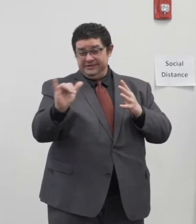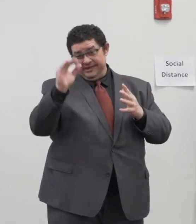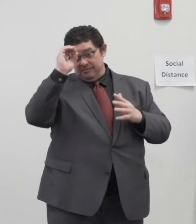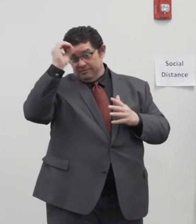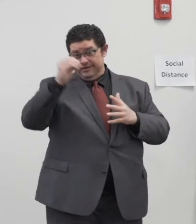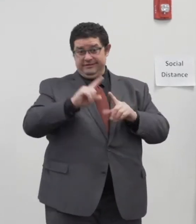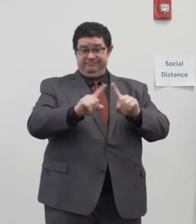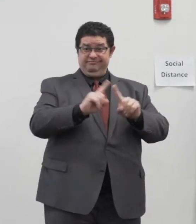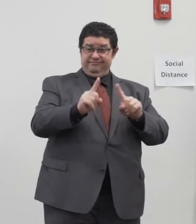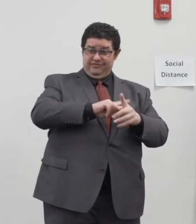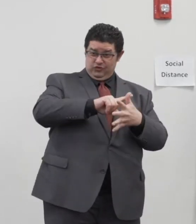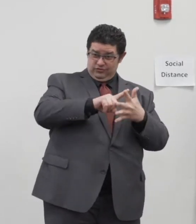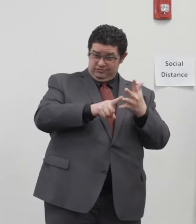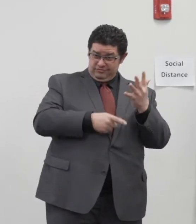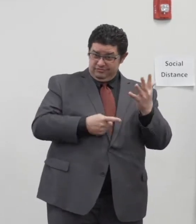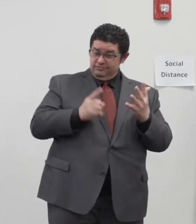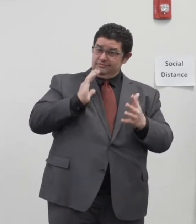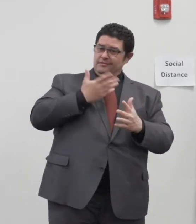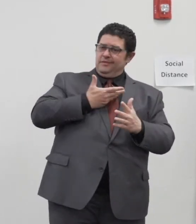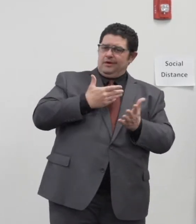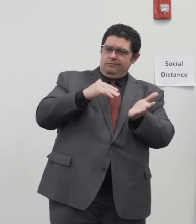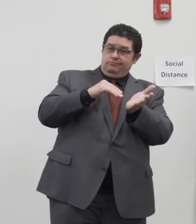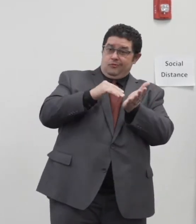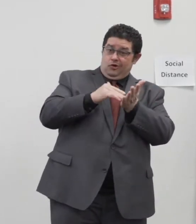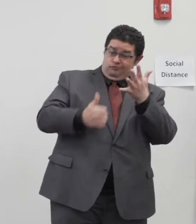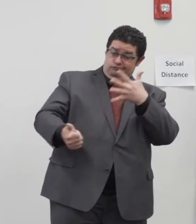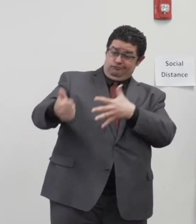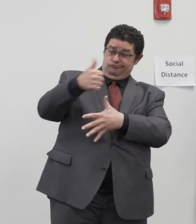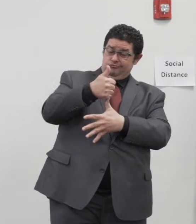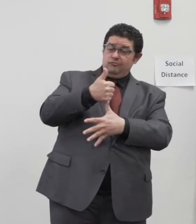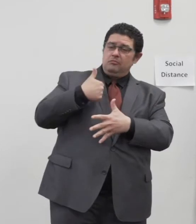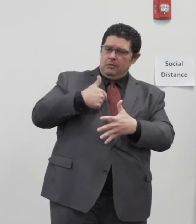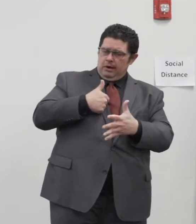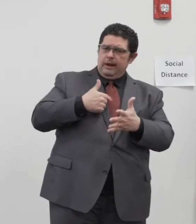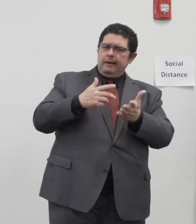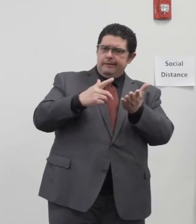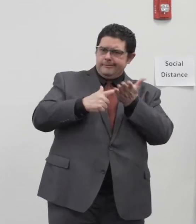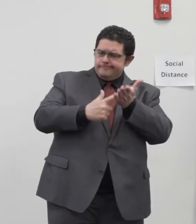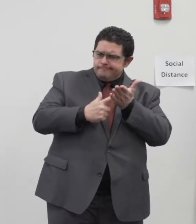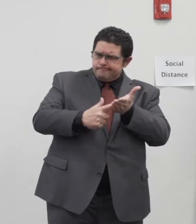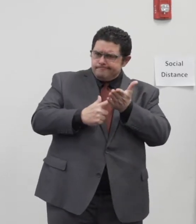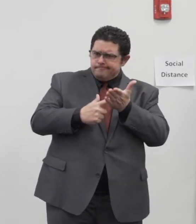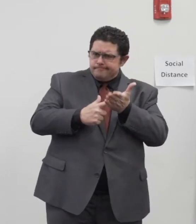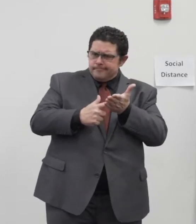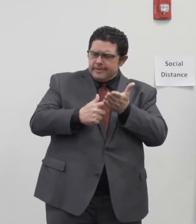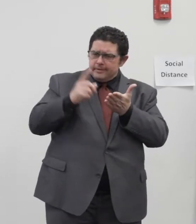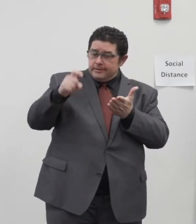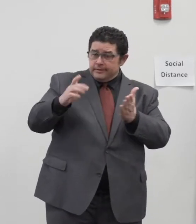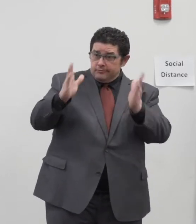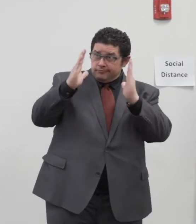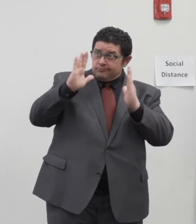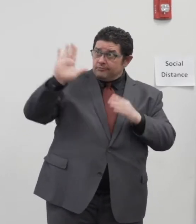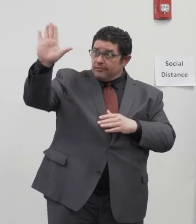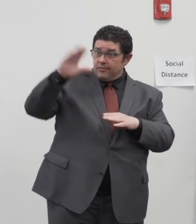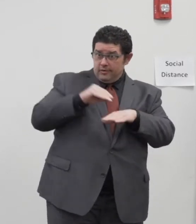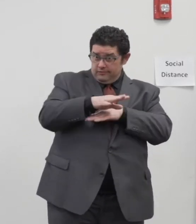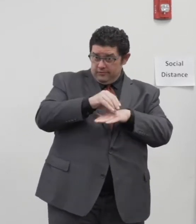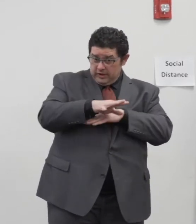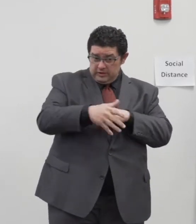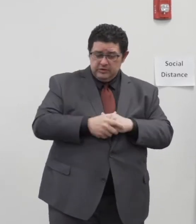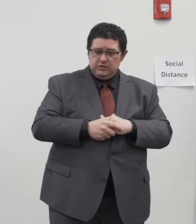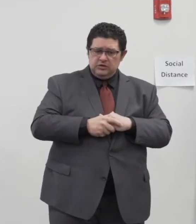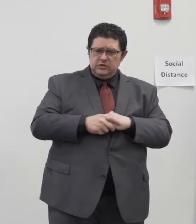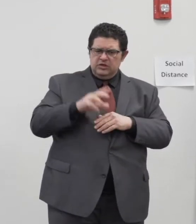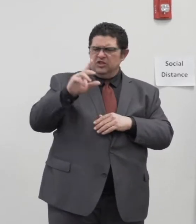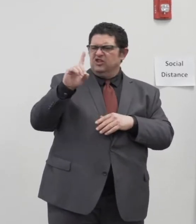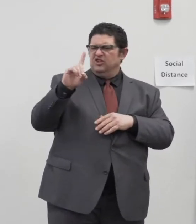officials. I speak with Dr. Garza on a regular basis, who leads the St. Louis Metropolitan Pandemic Task Force, and you all have